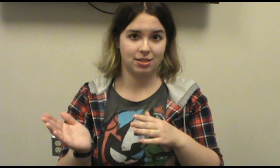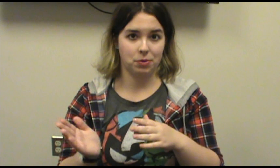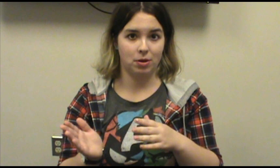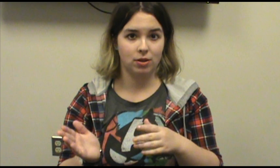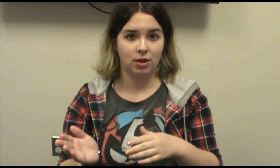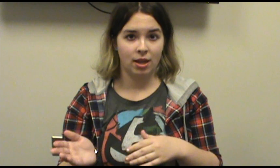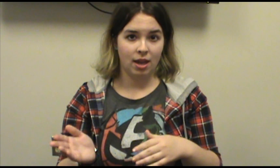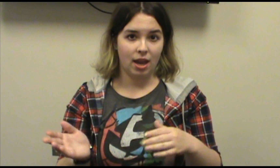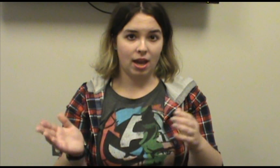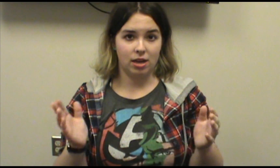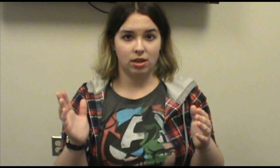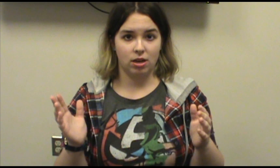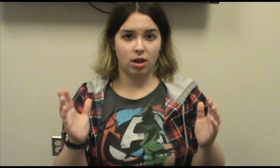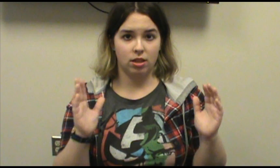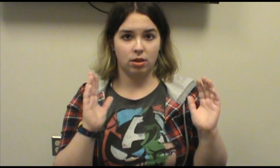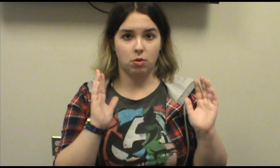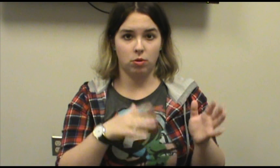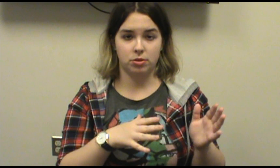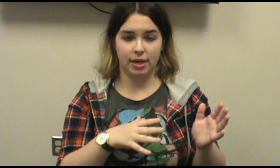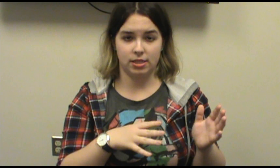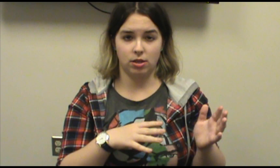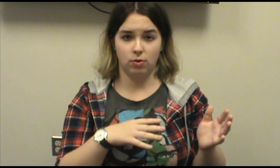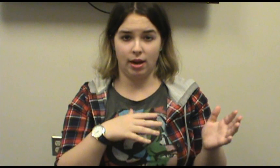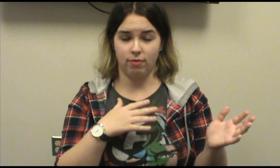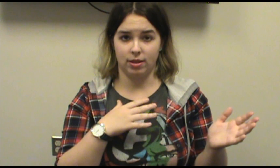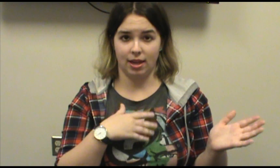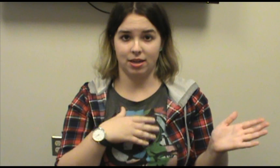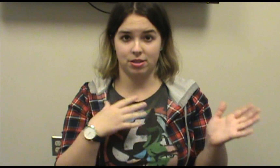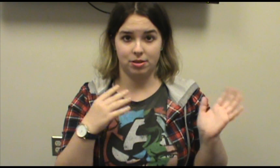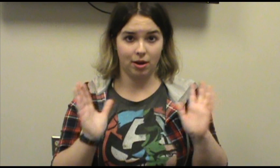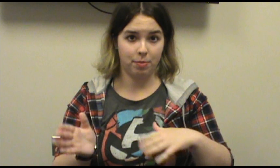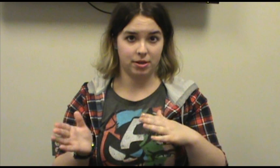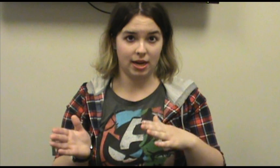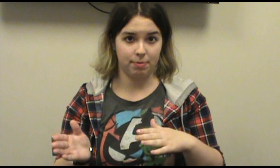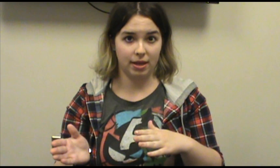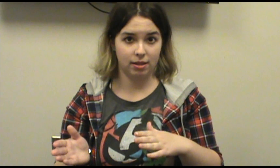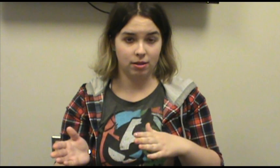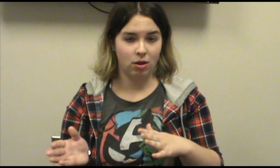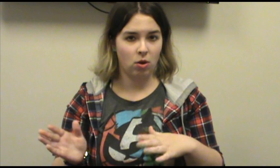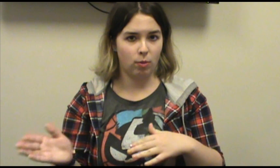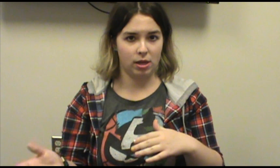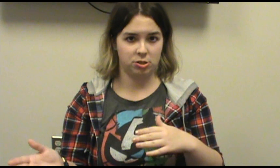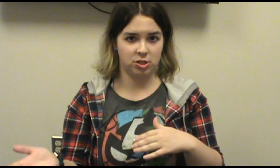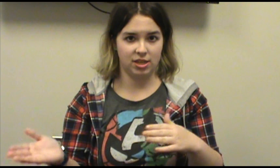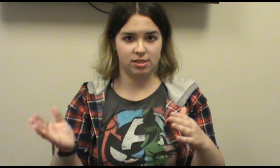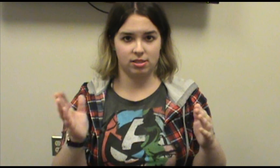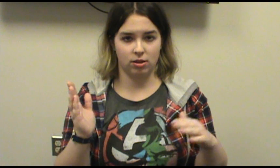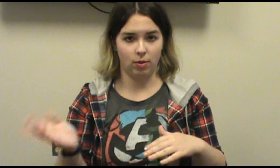school. And Gold tries to do everything to try and protect Belle while she's going